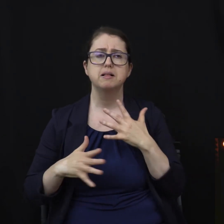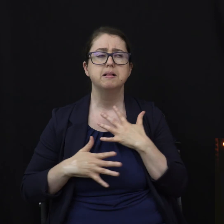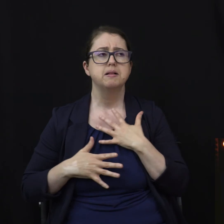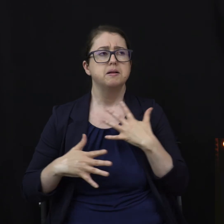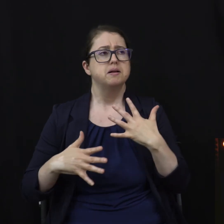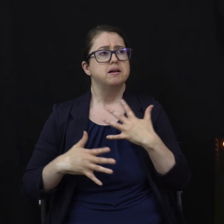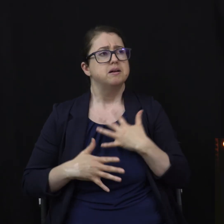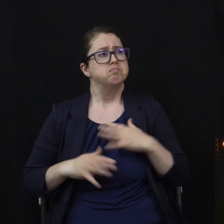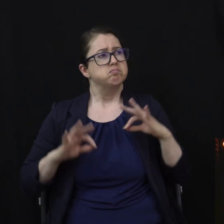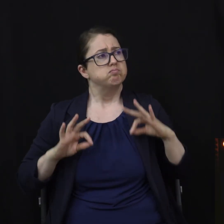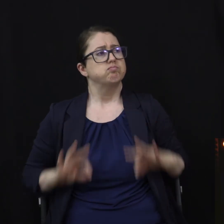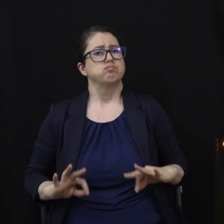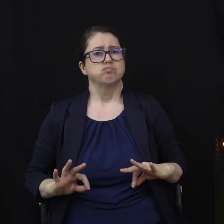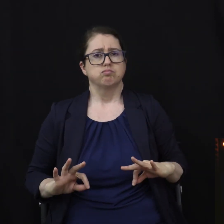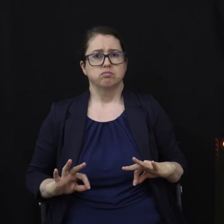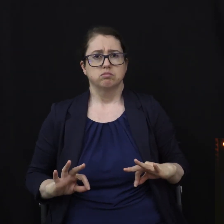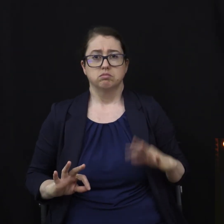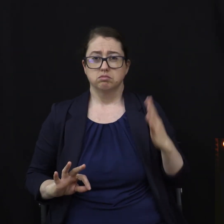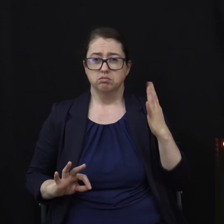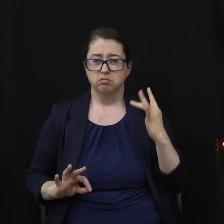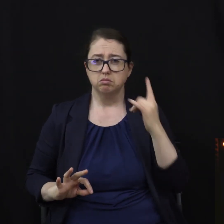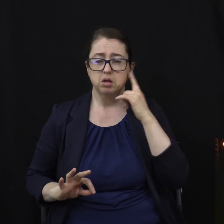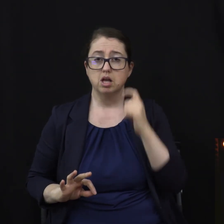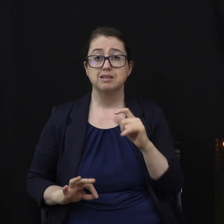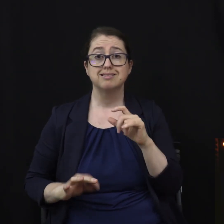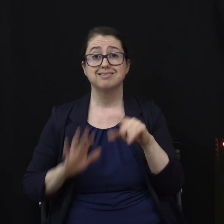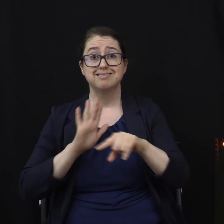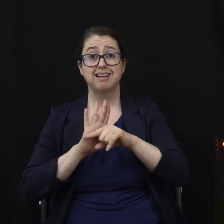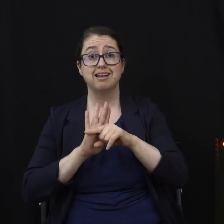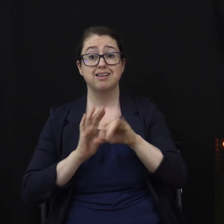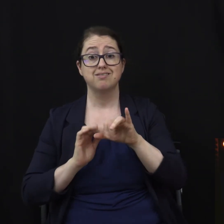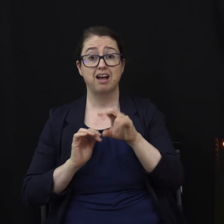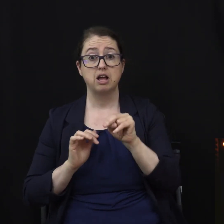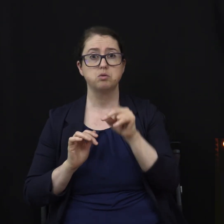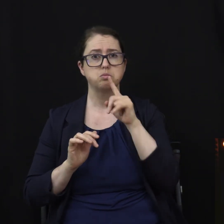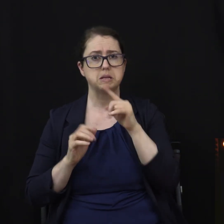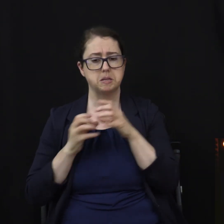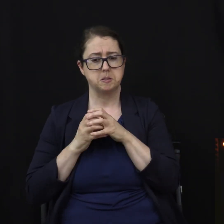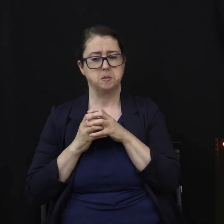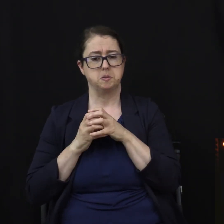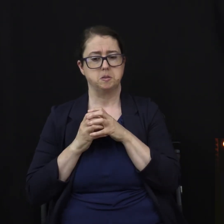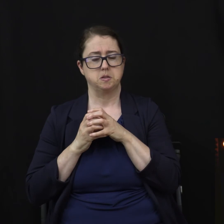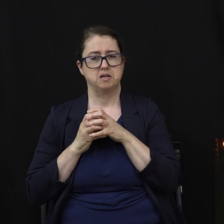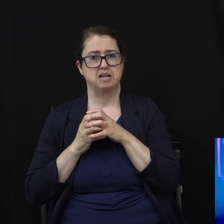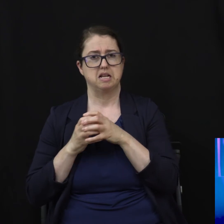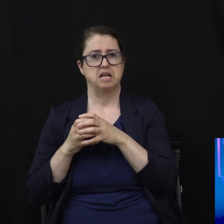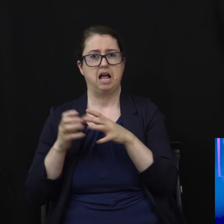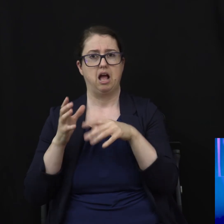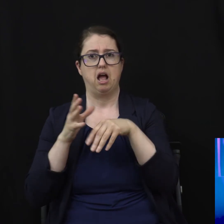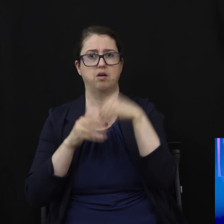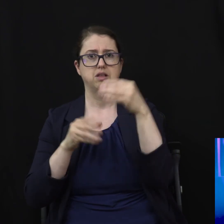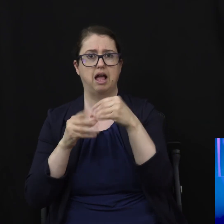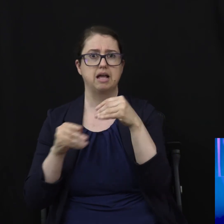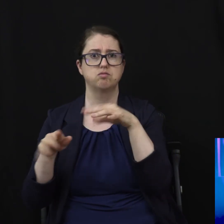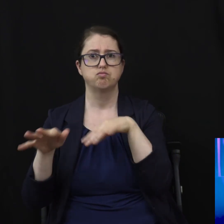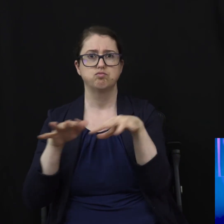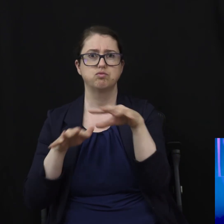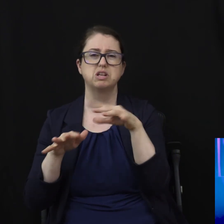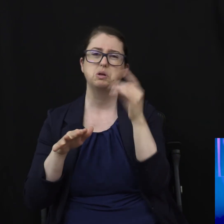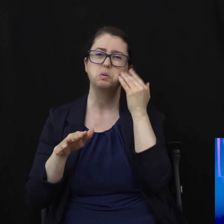is because negative ions tend to congregate in the outdoors, where in polluted cities, crowded areas, and